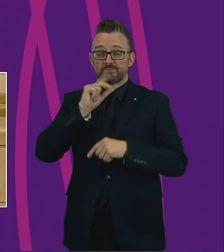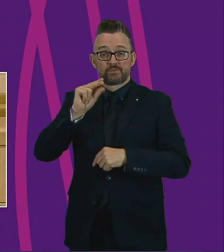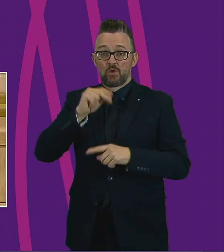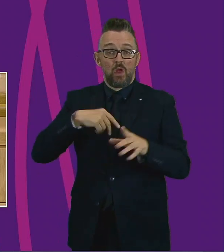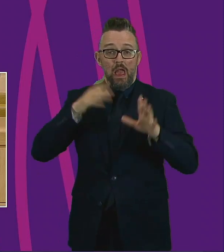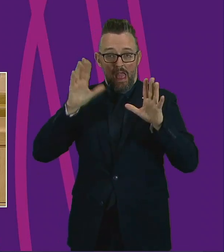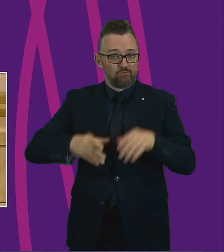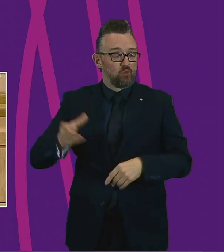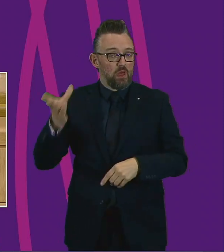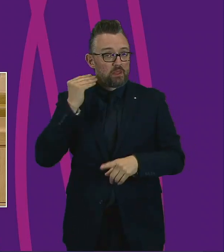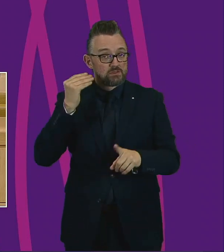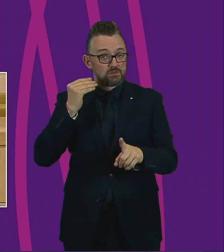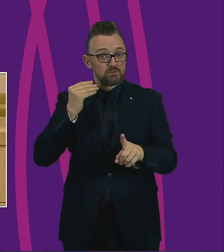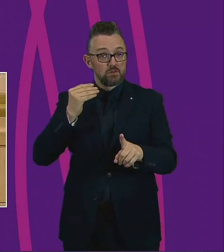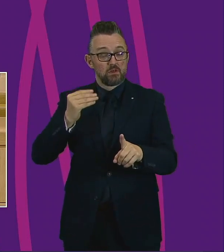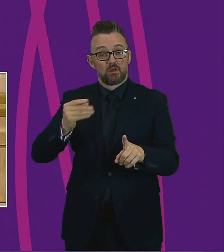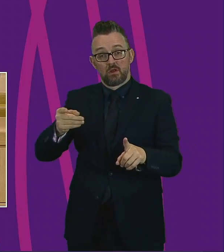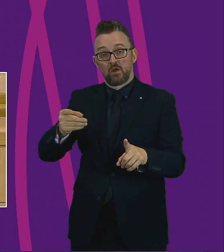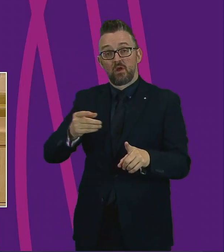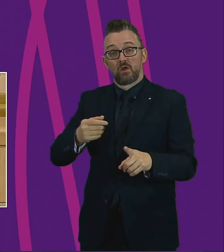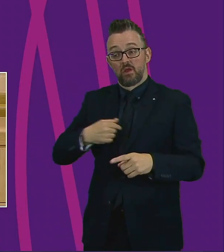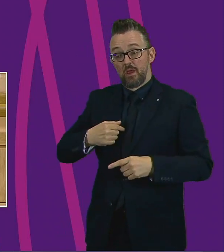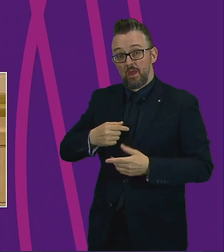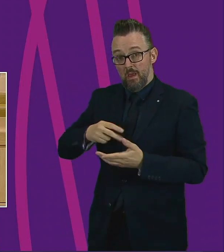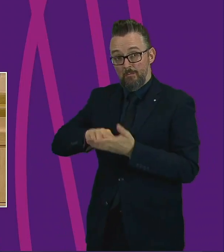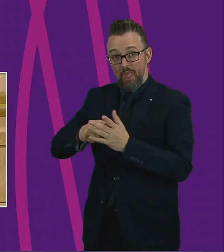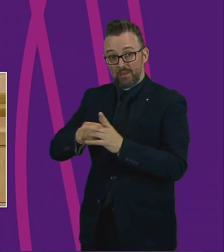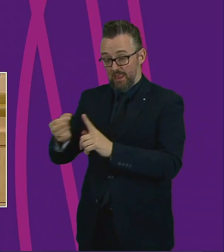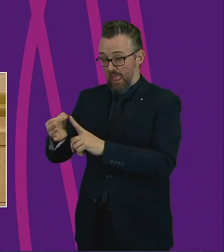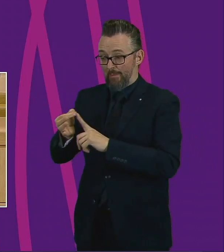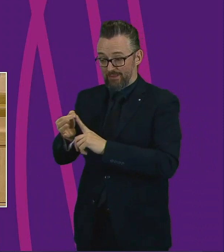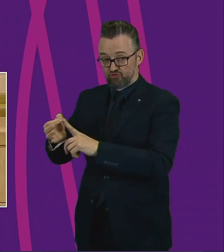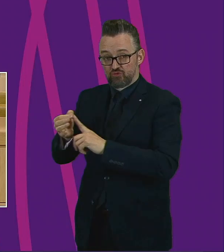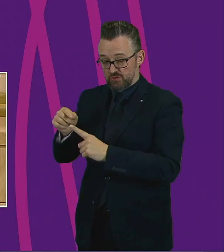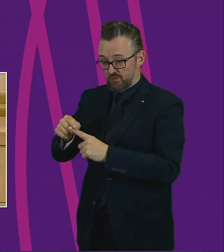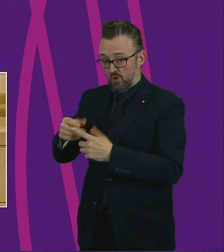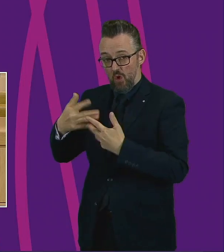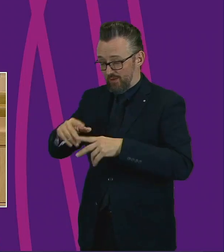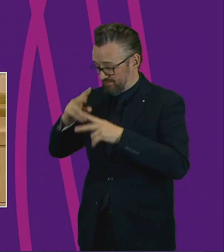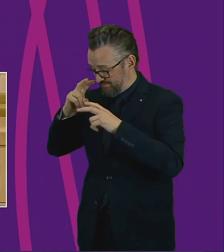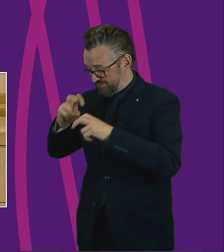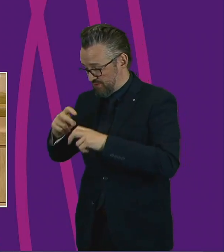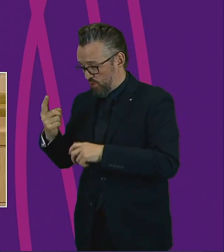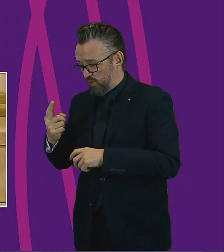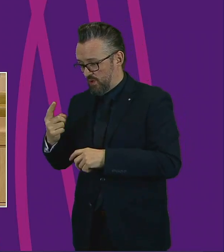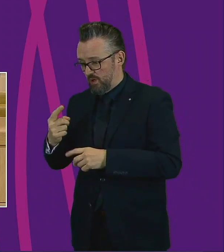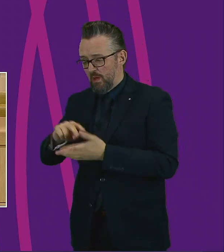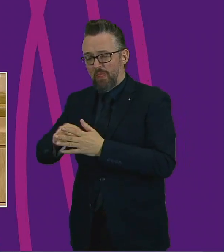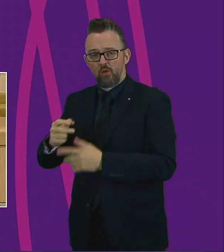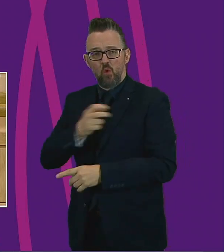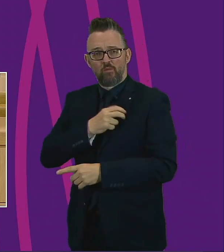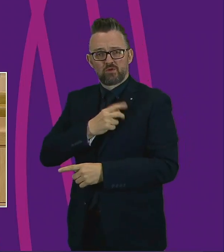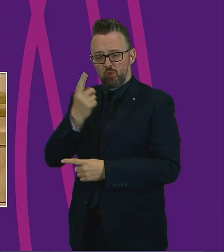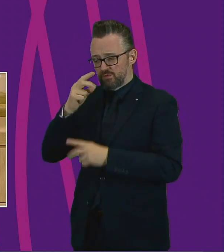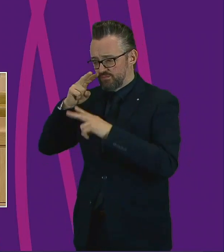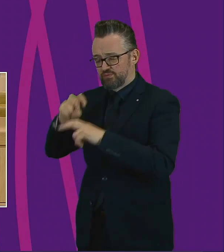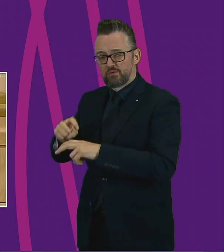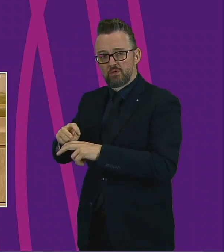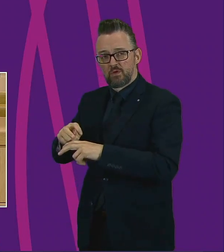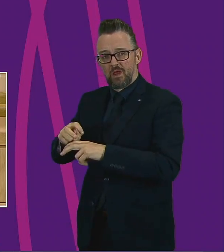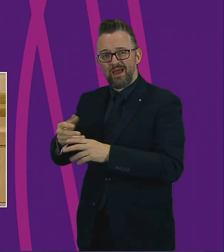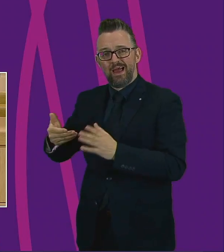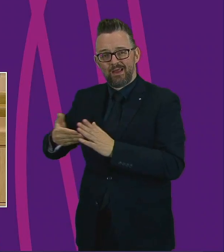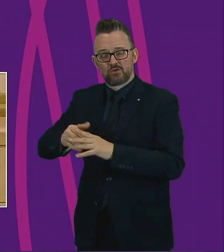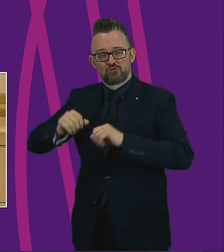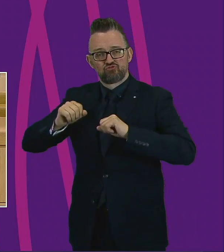dangerous precedence when planning applications are only scrutinised by a planning officer and the chair of